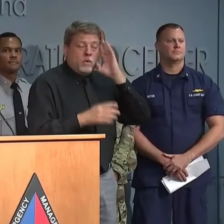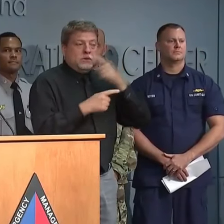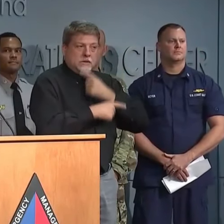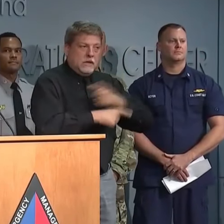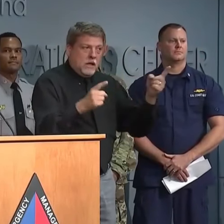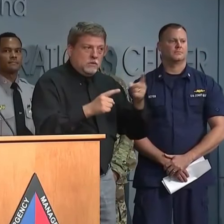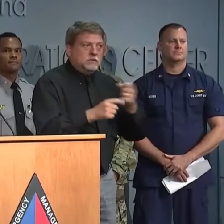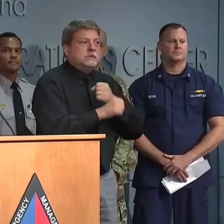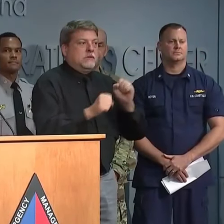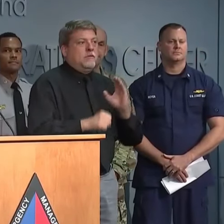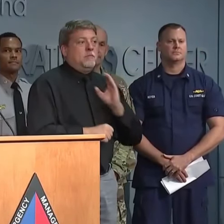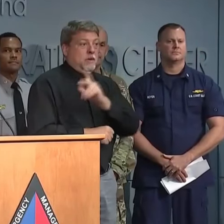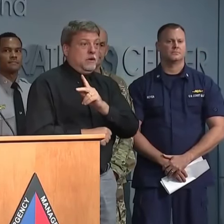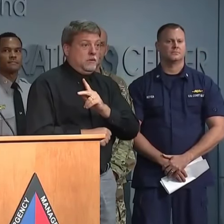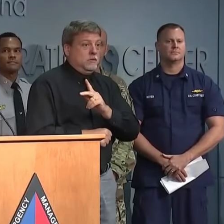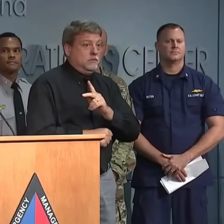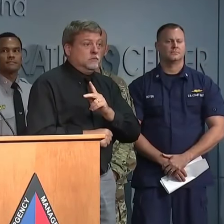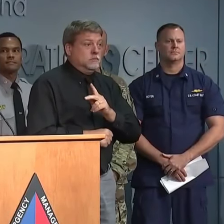it's safe to do so.